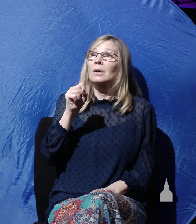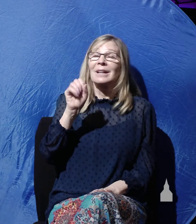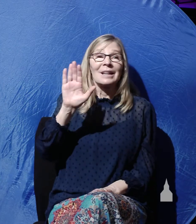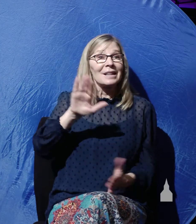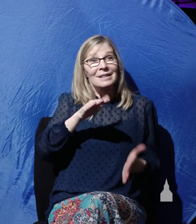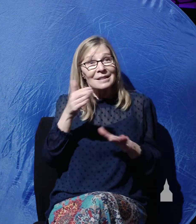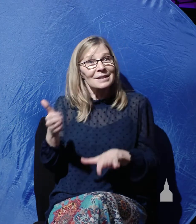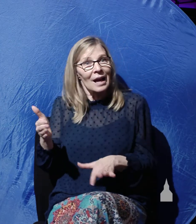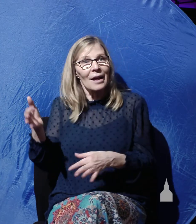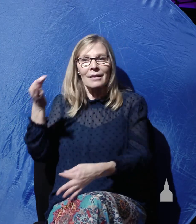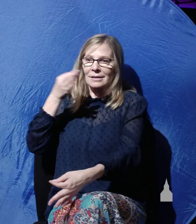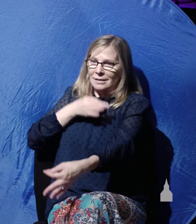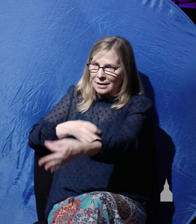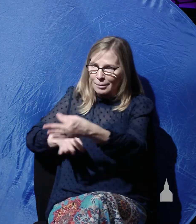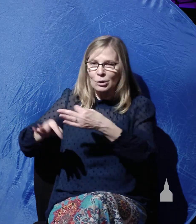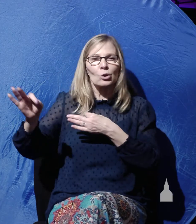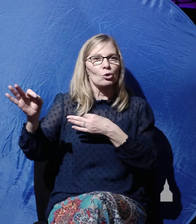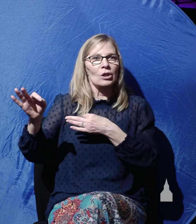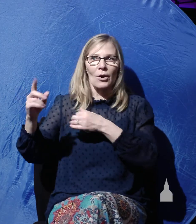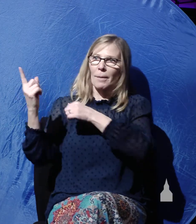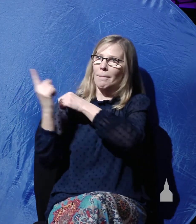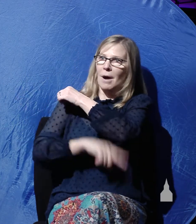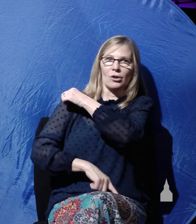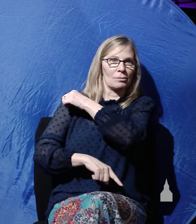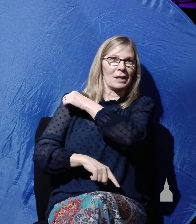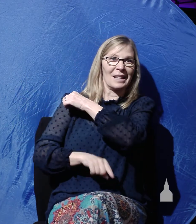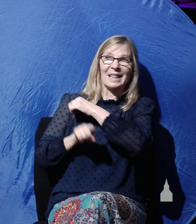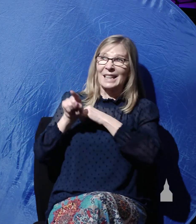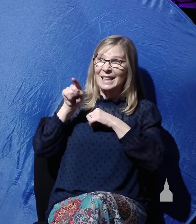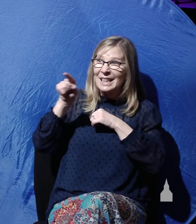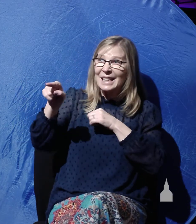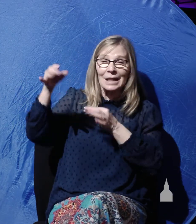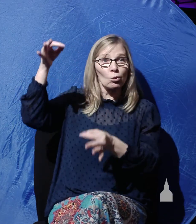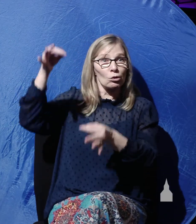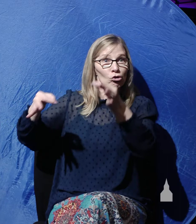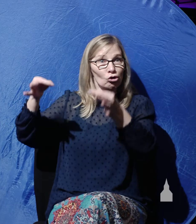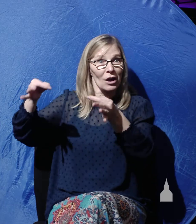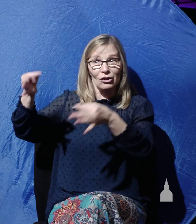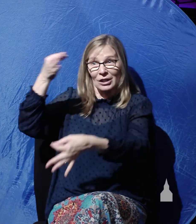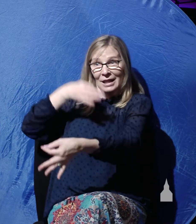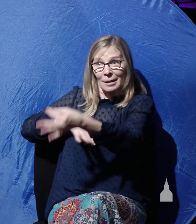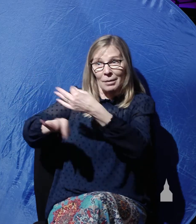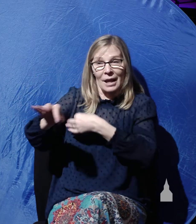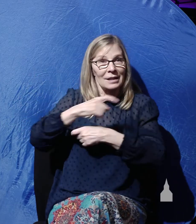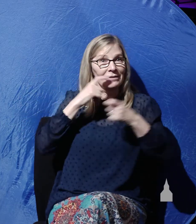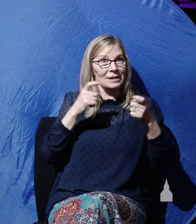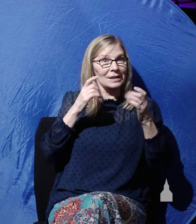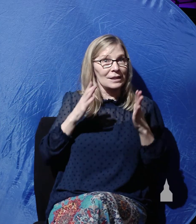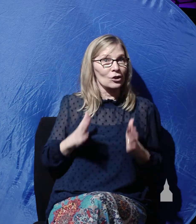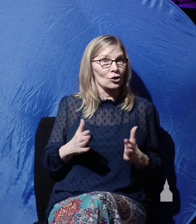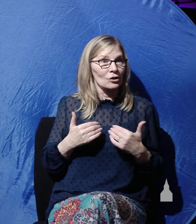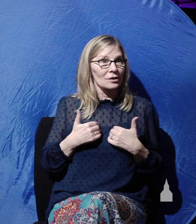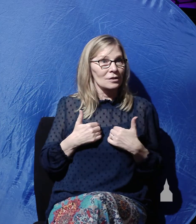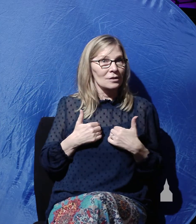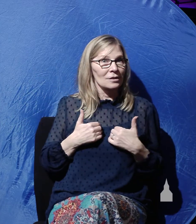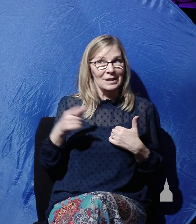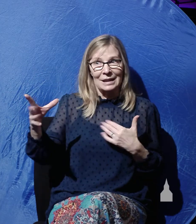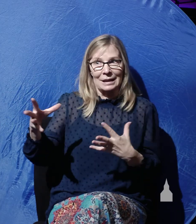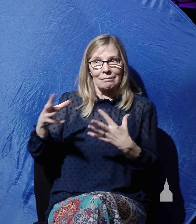punishment for sin in that he was judged in the place of sinners. He took their place for